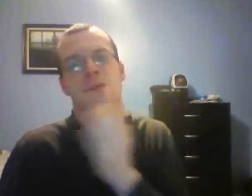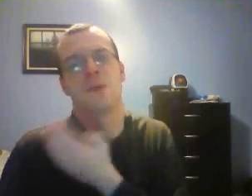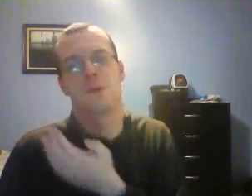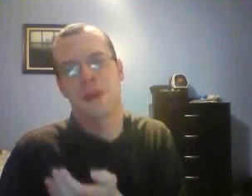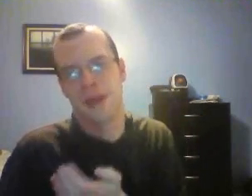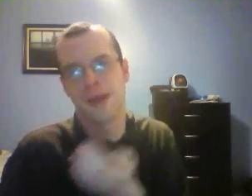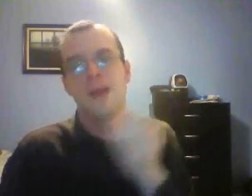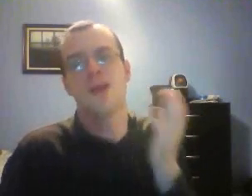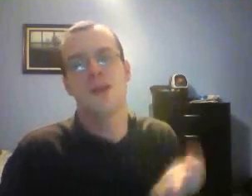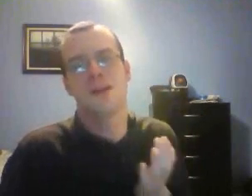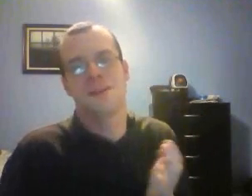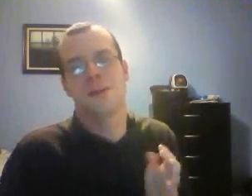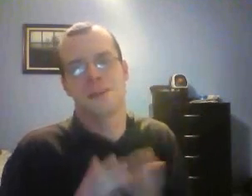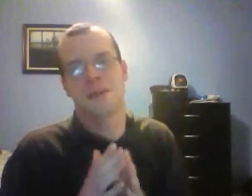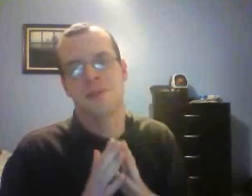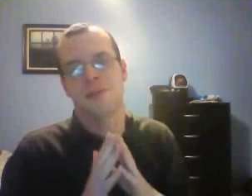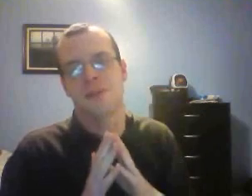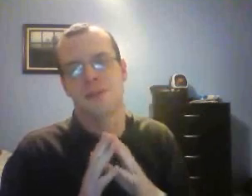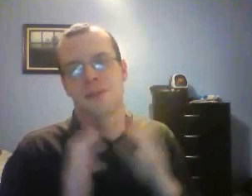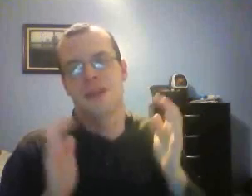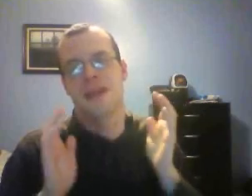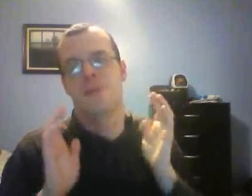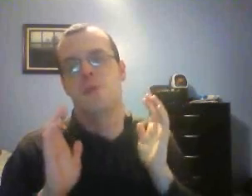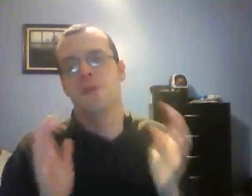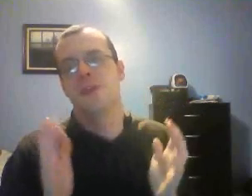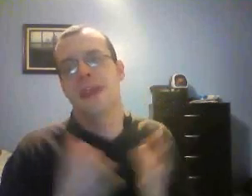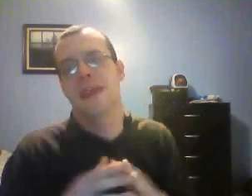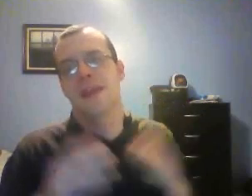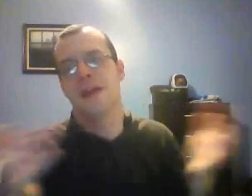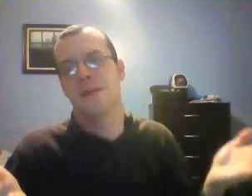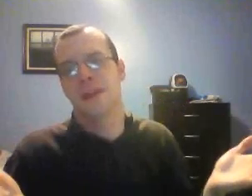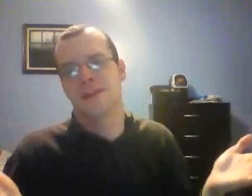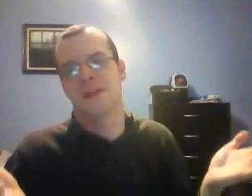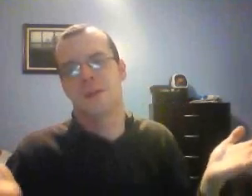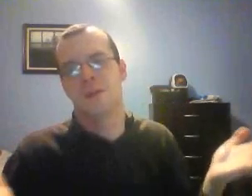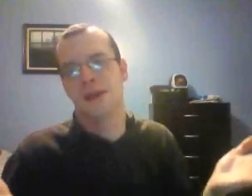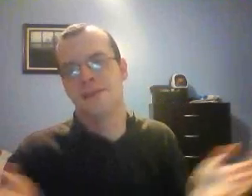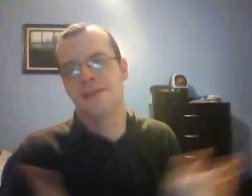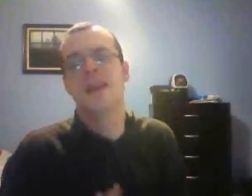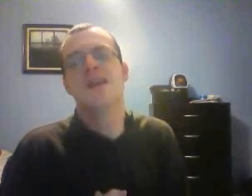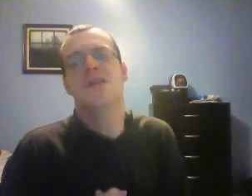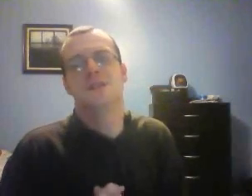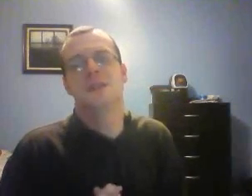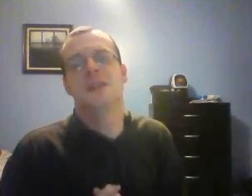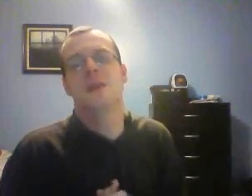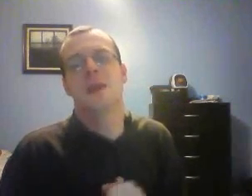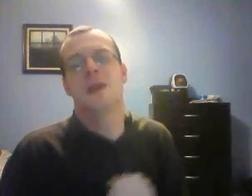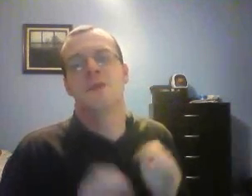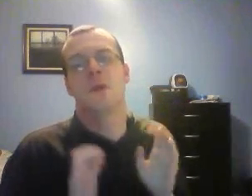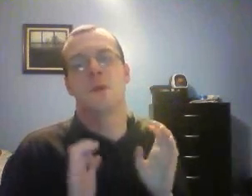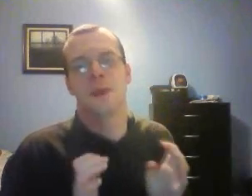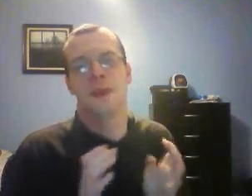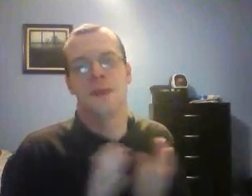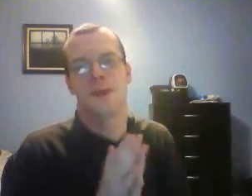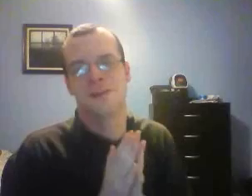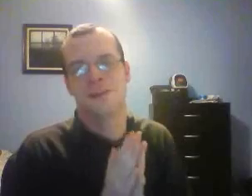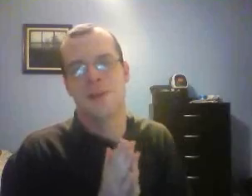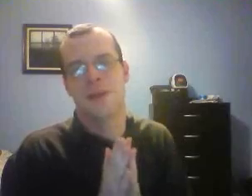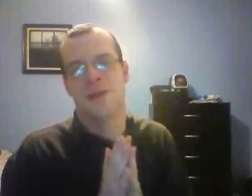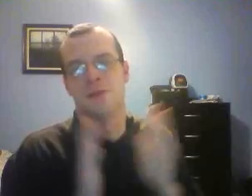for a really long time. It's not going be something that's just going to happen one day and gone the next out of our minds. This is going to be around for a really long time. And the